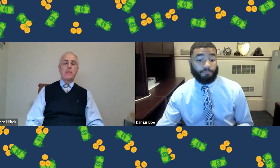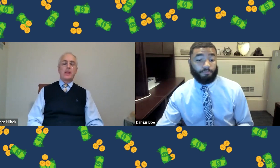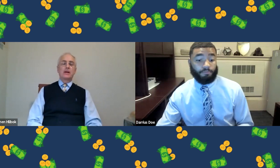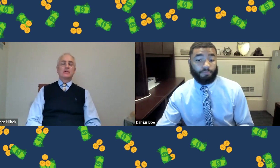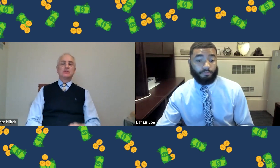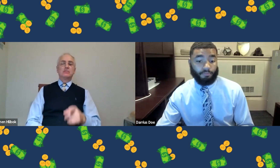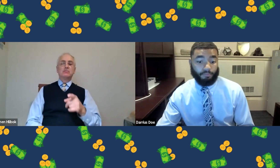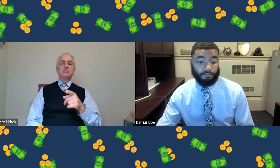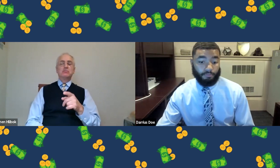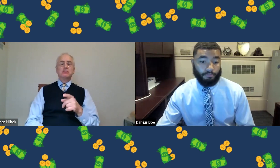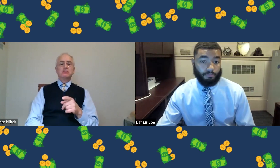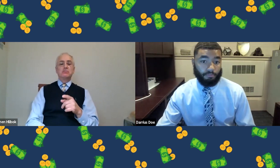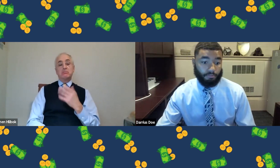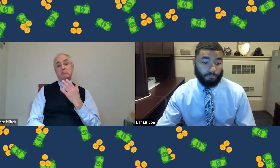impacting people's investments?